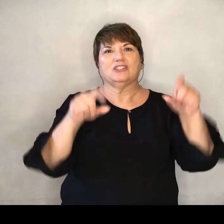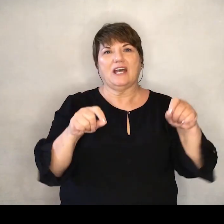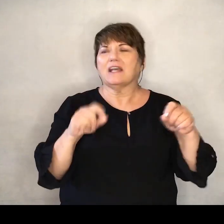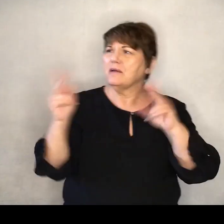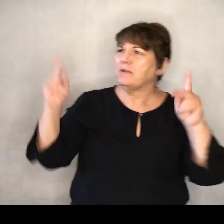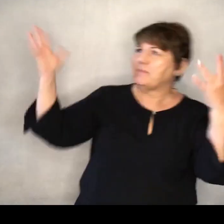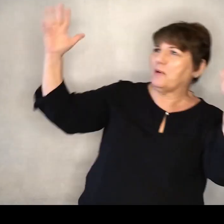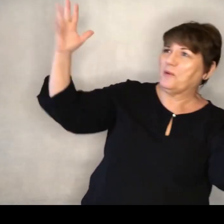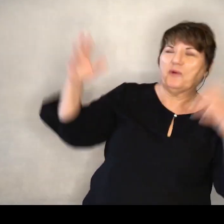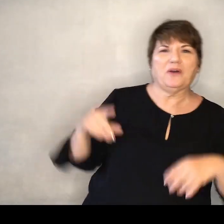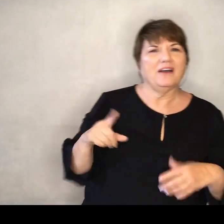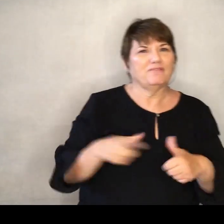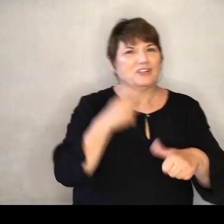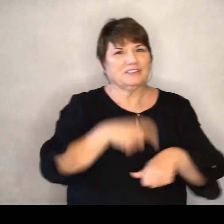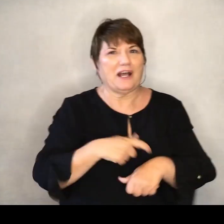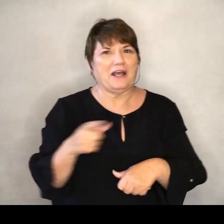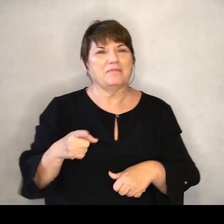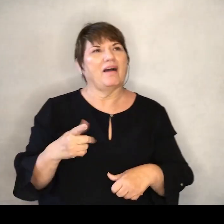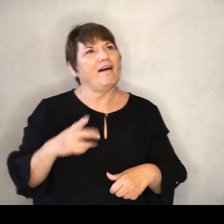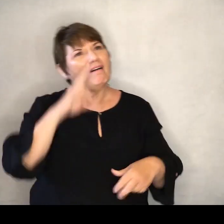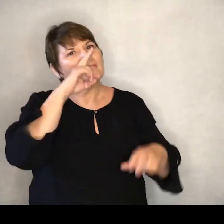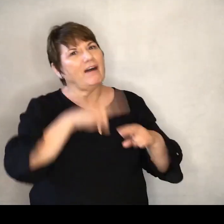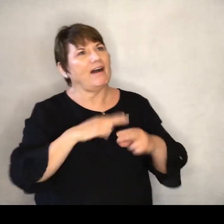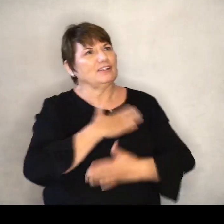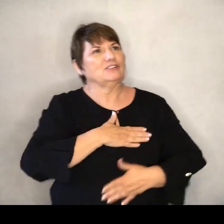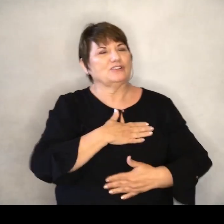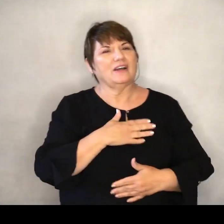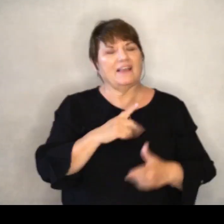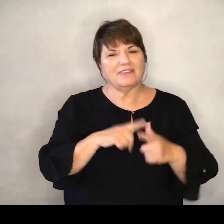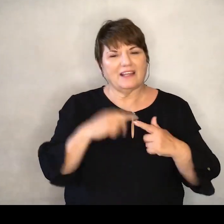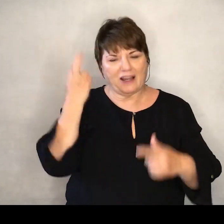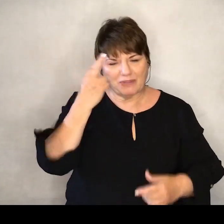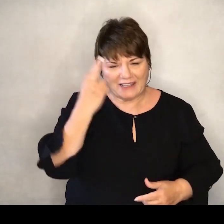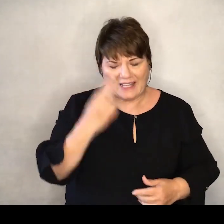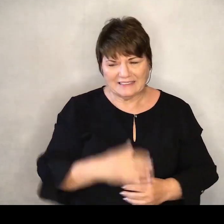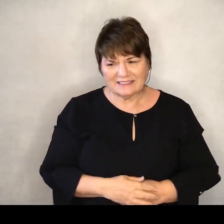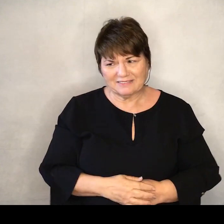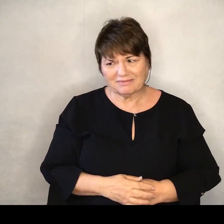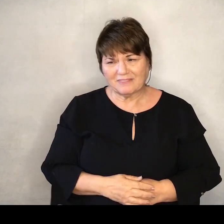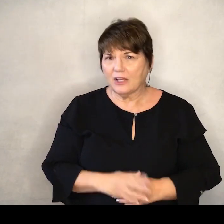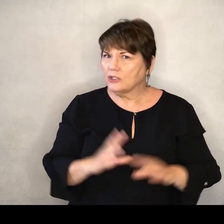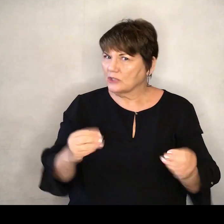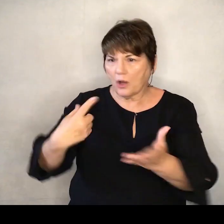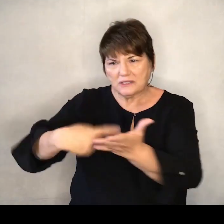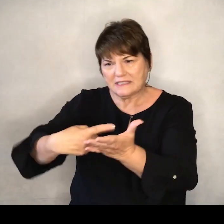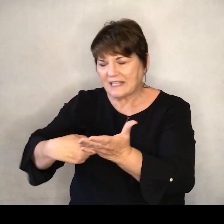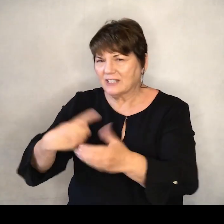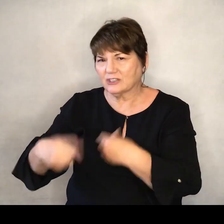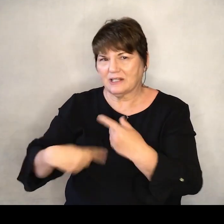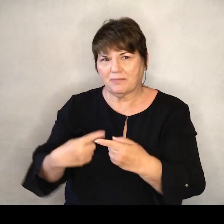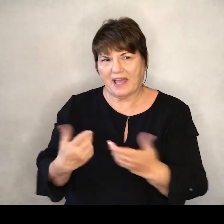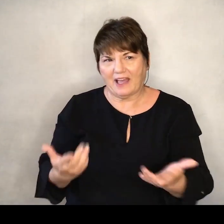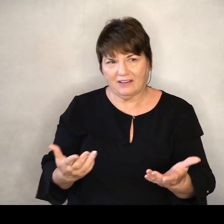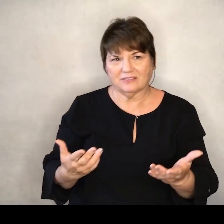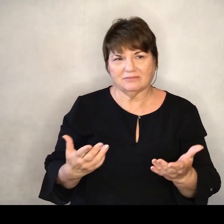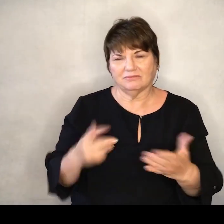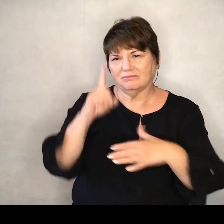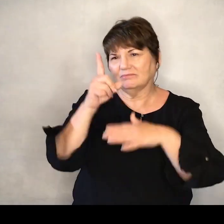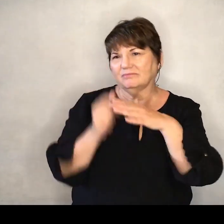And it was kind of a fun moment, right? And then I realized, like, gosh, we haven't had any conversations, really, about